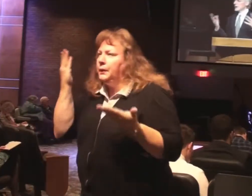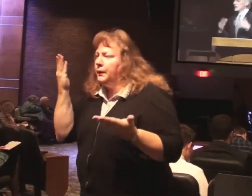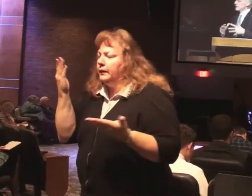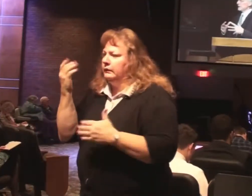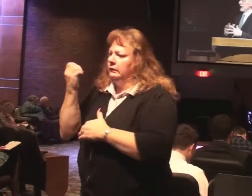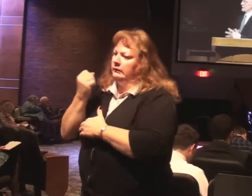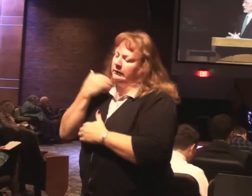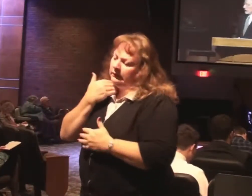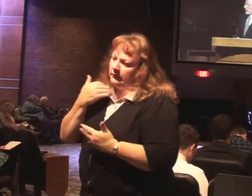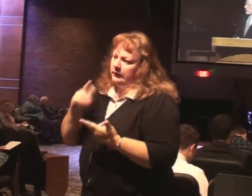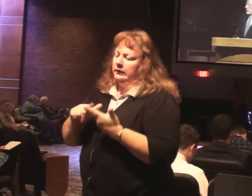family troubles.